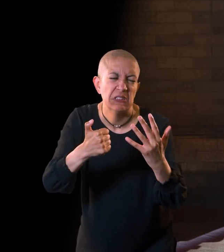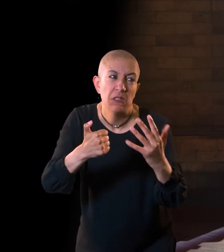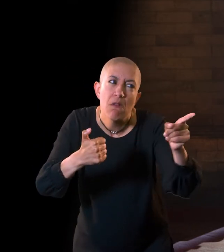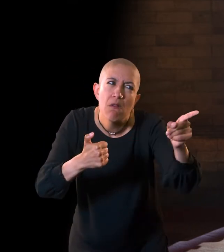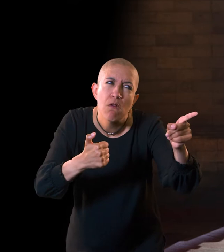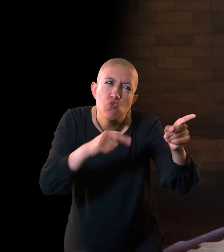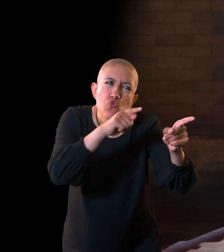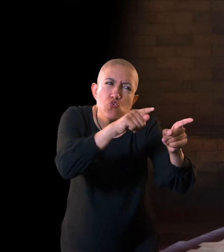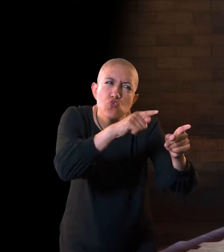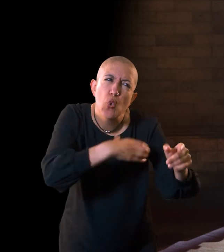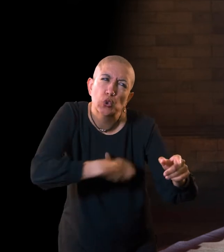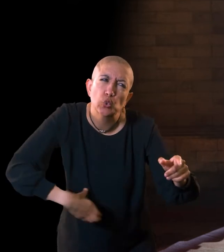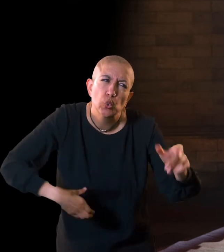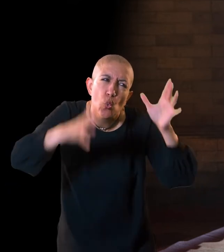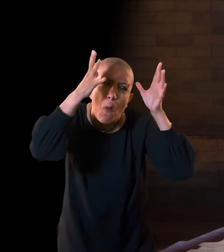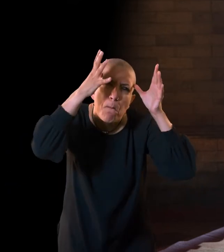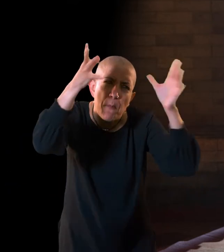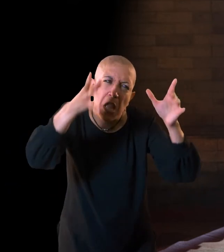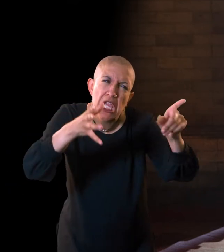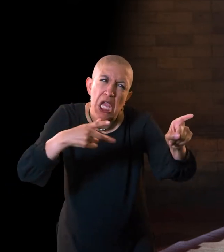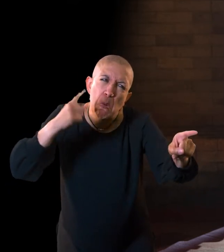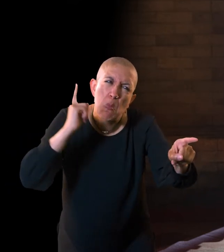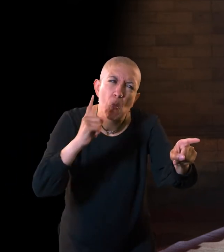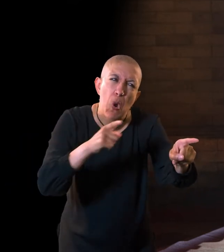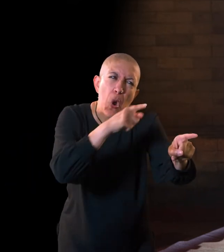She warns the Duke of Buckingham not to trust Richard.